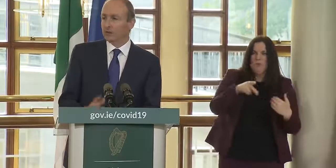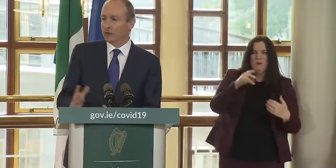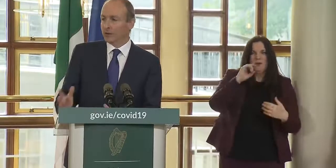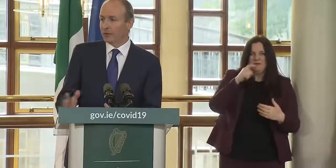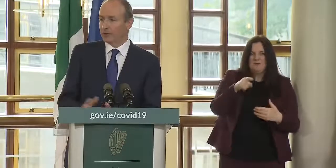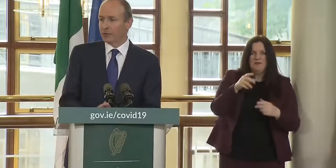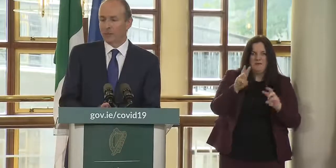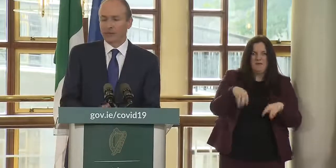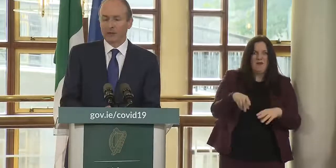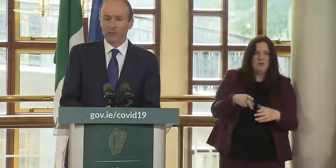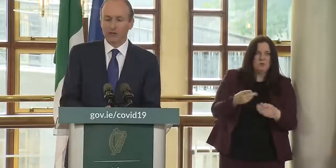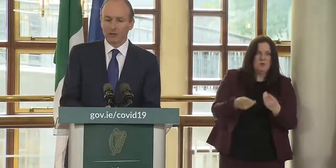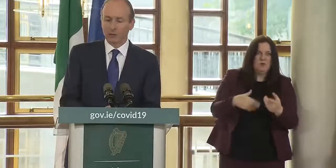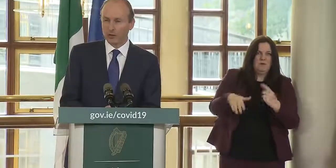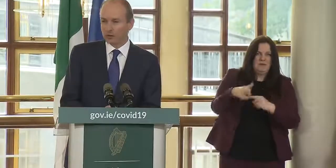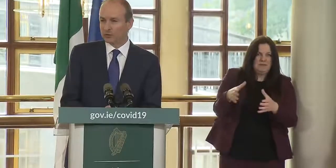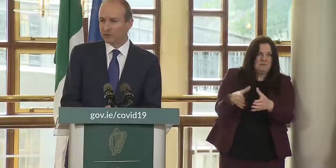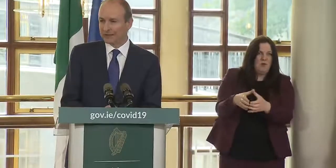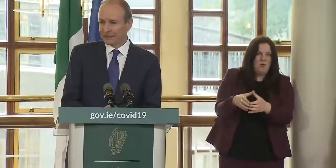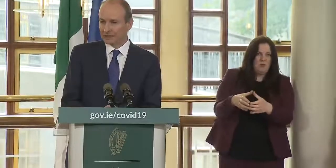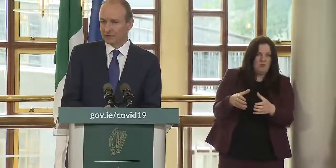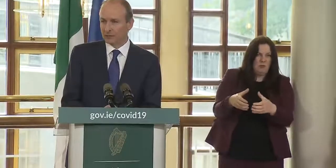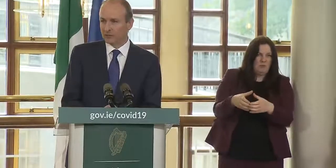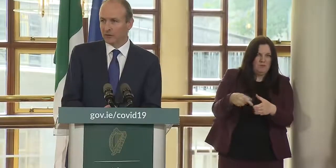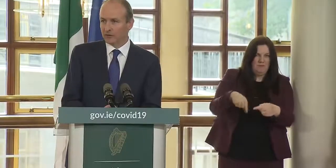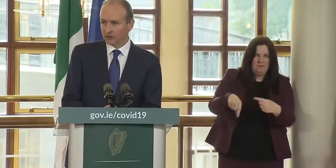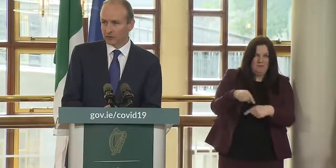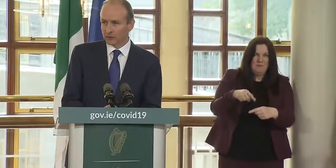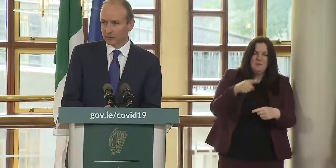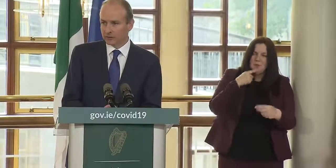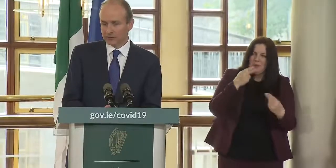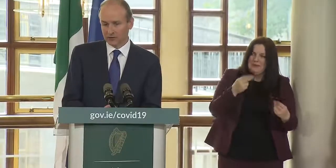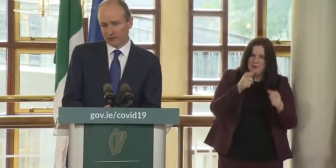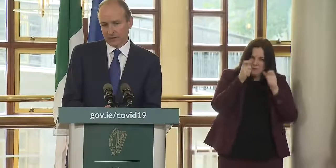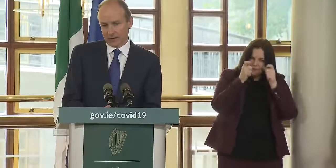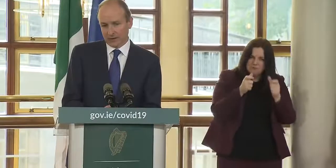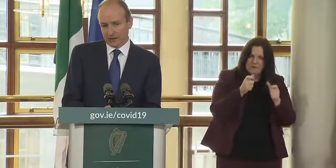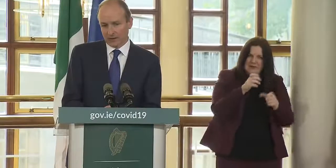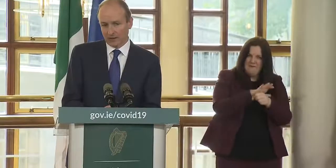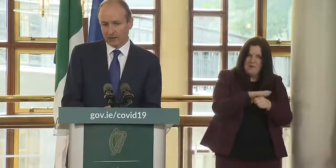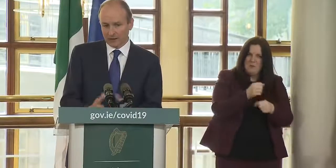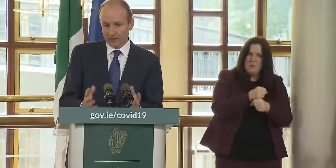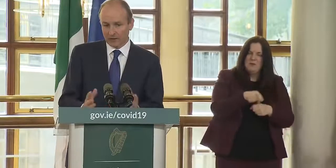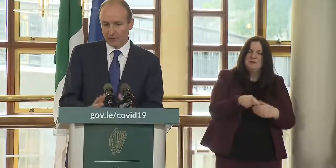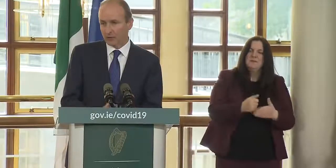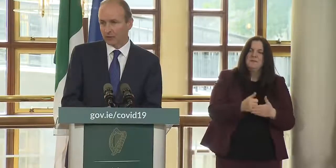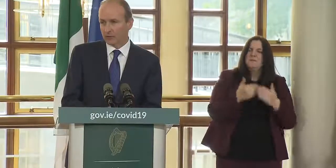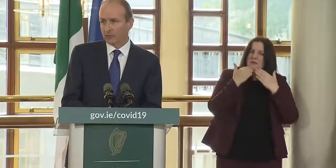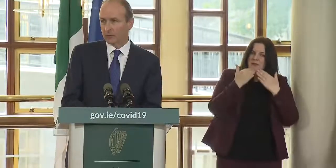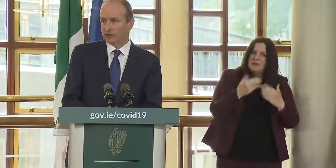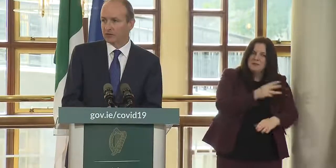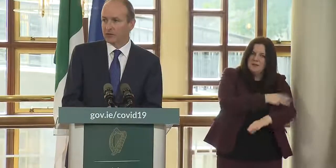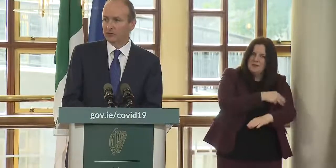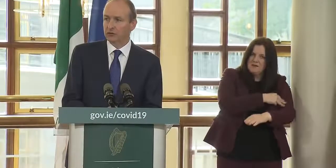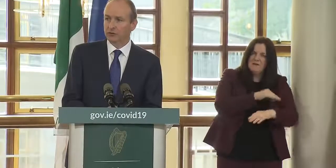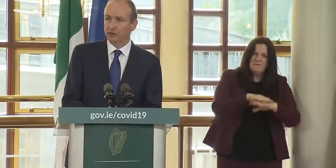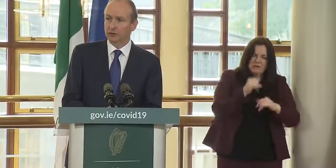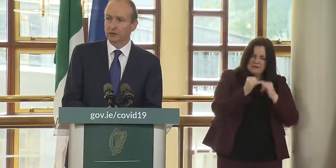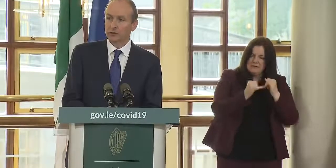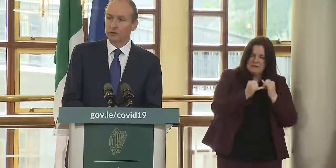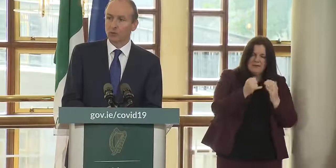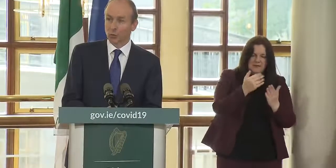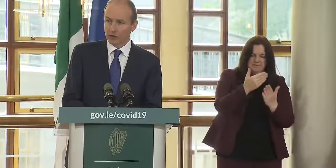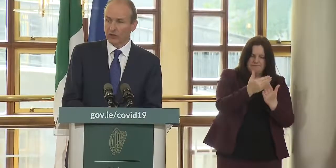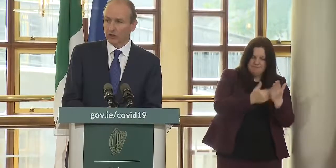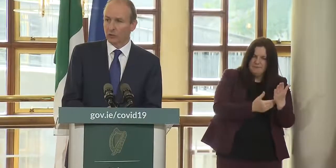uh of the minority but it does point up to the need to be very vigilant about this and i i thanked the guard earlier for the comprehensive nature of